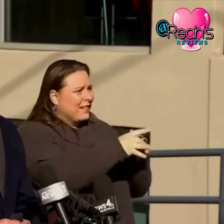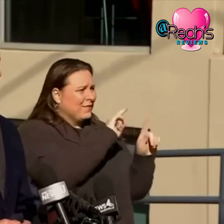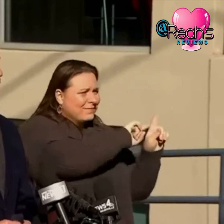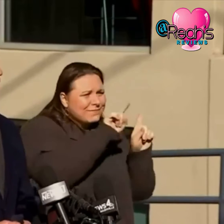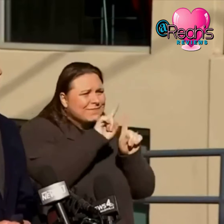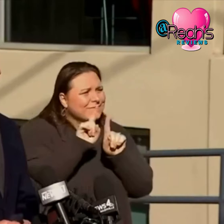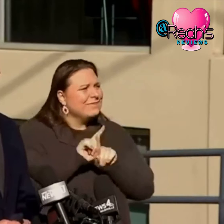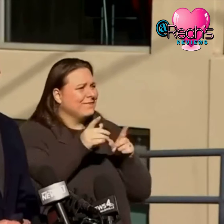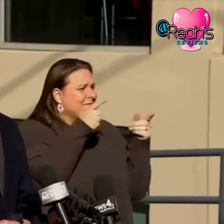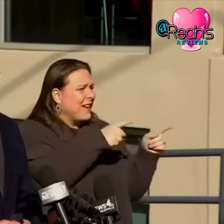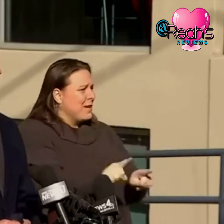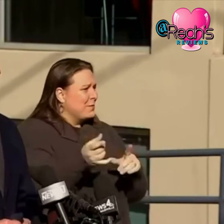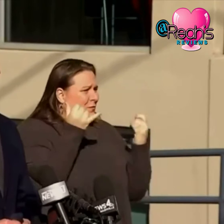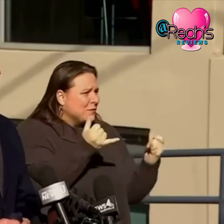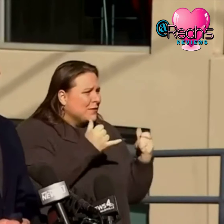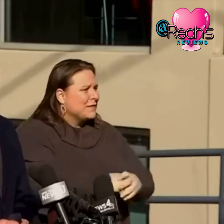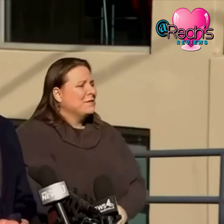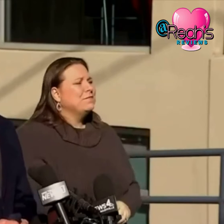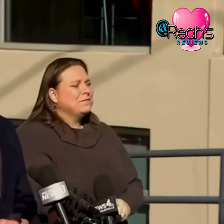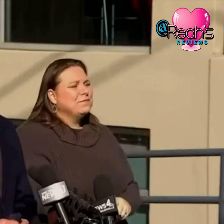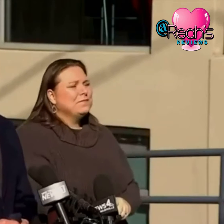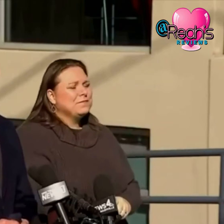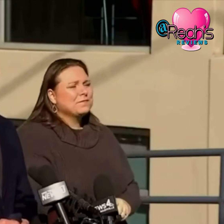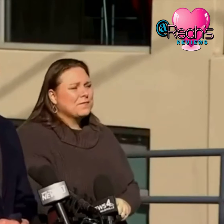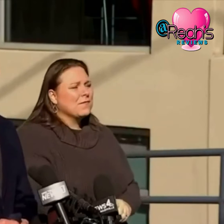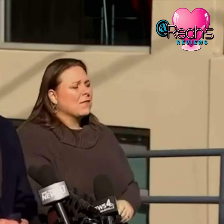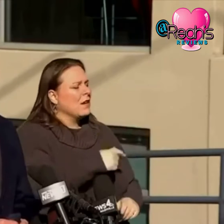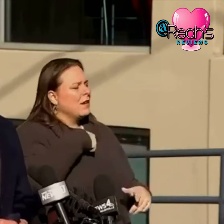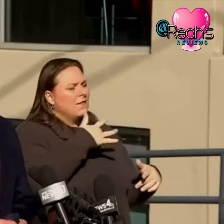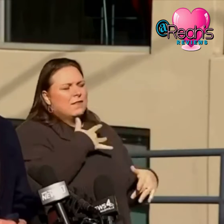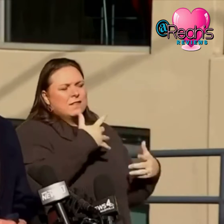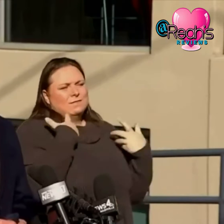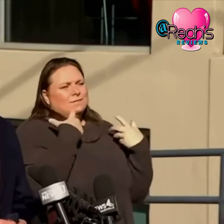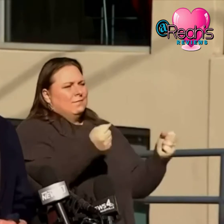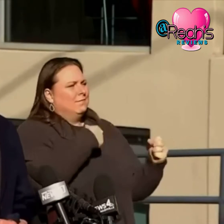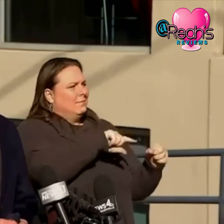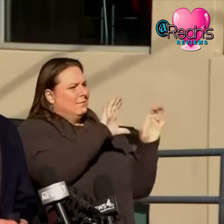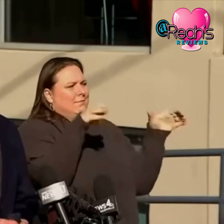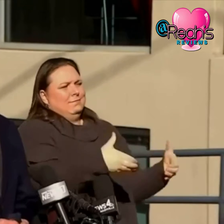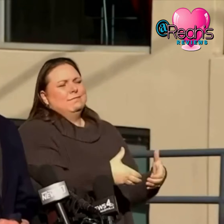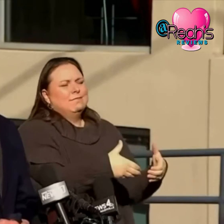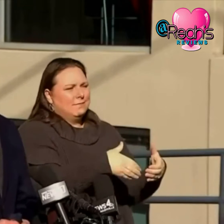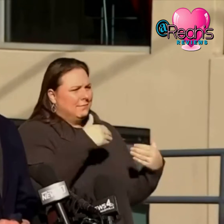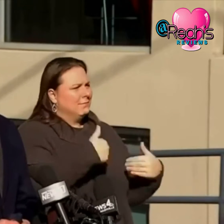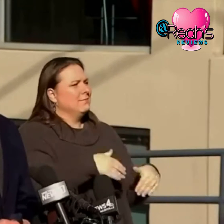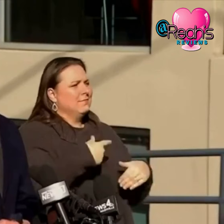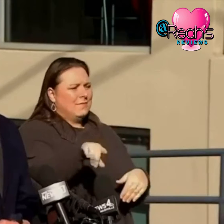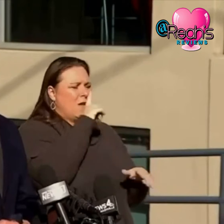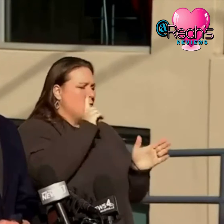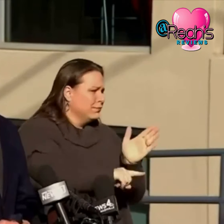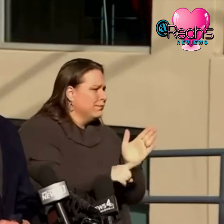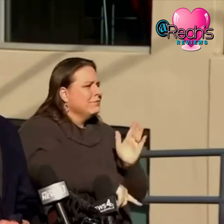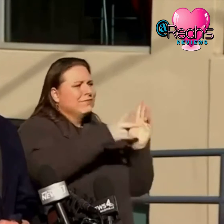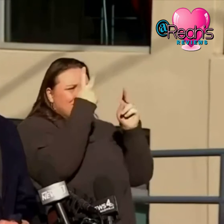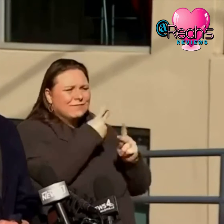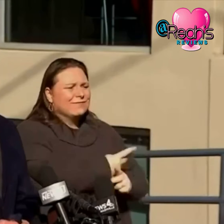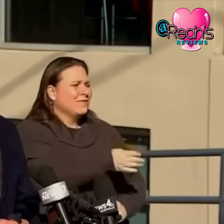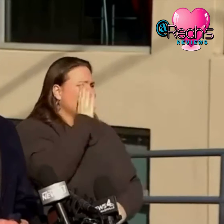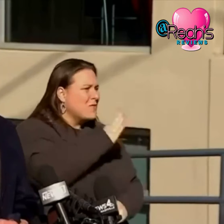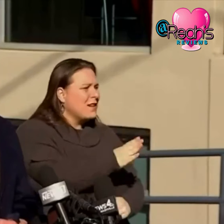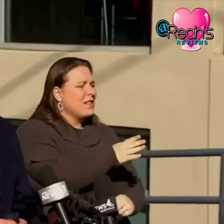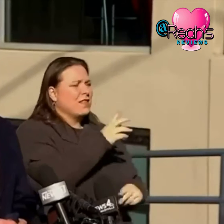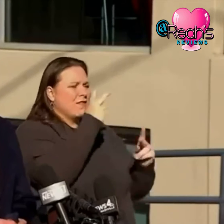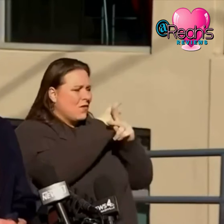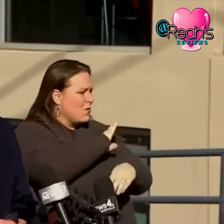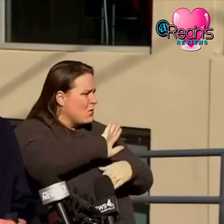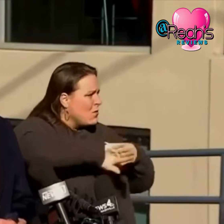on as we speak I am confident in the team we have that we will get to the bottom of this that we will find out the